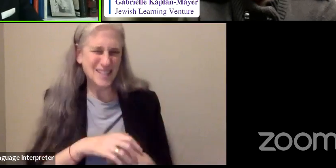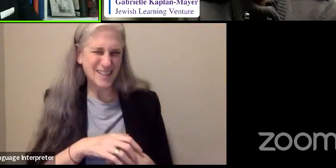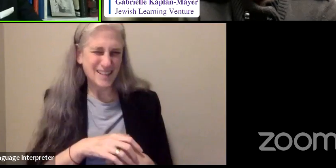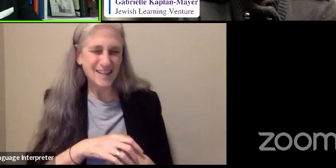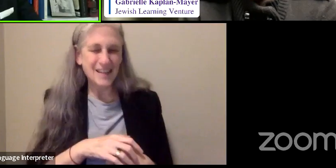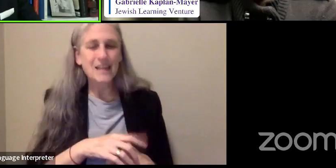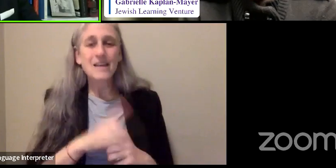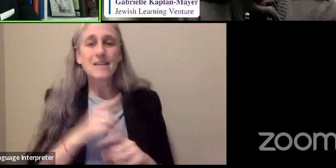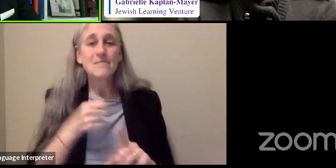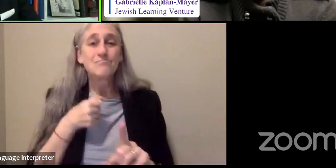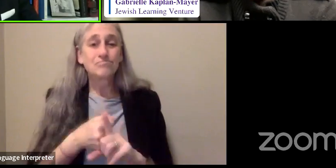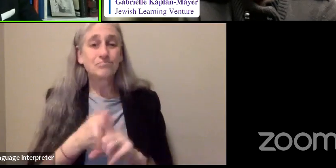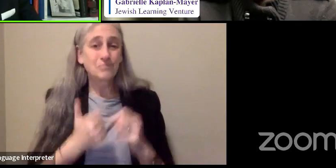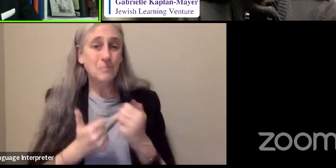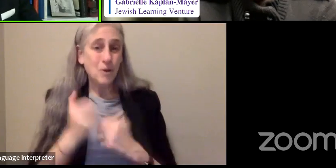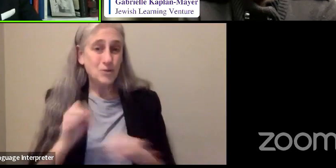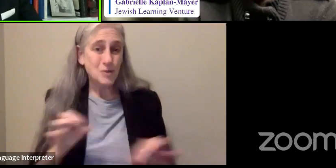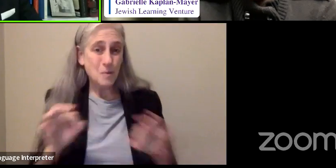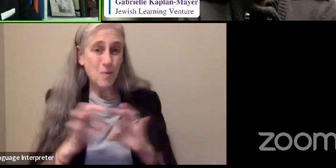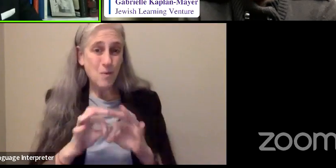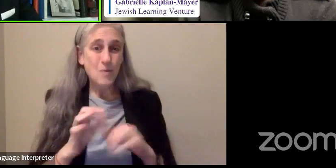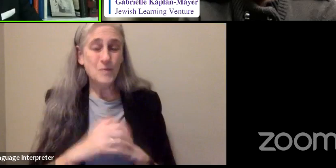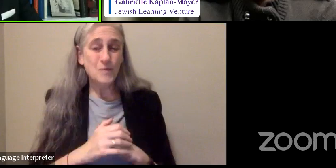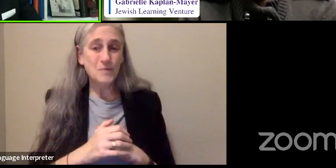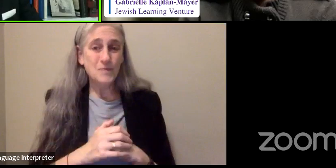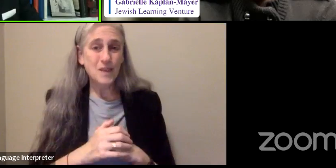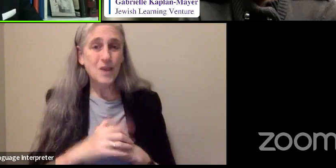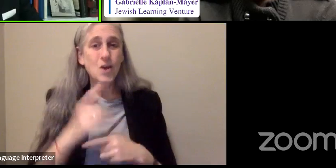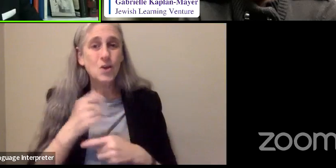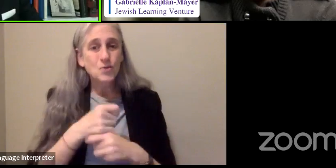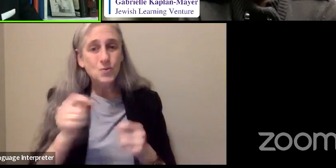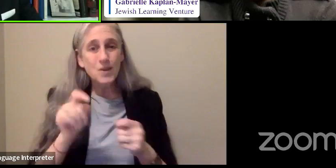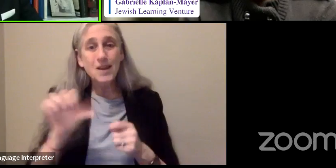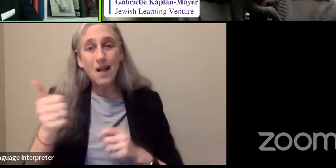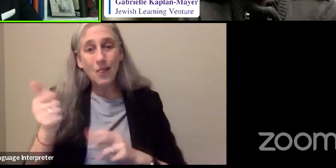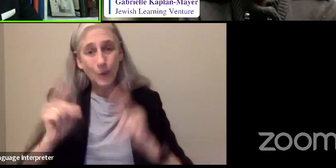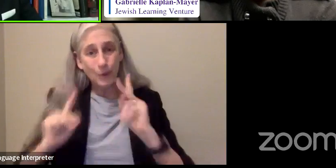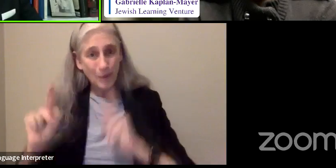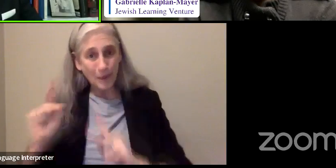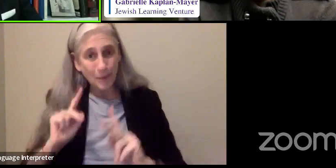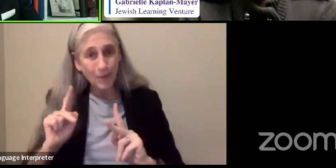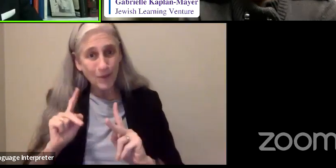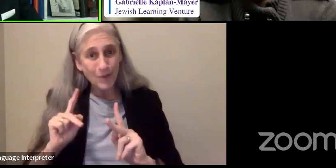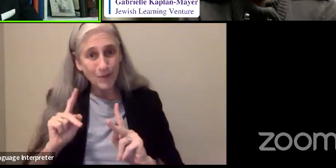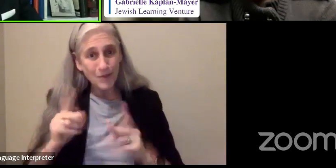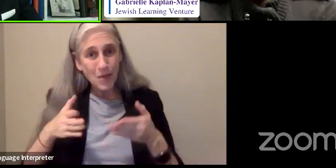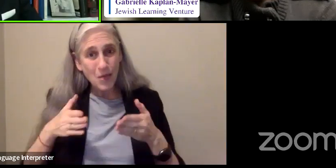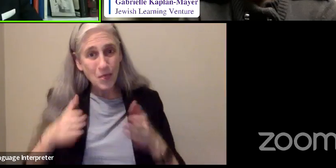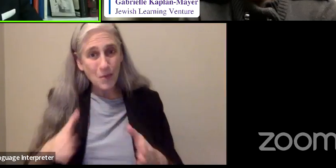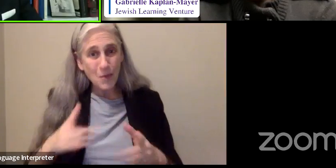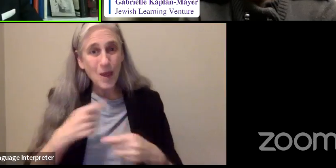bottom line is, treat them like you treat anybody else.